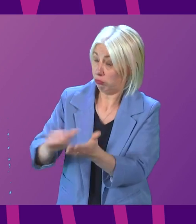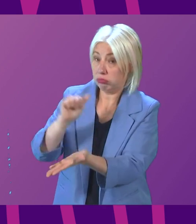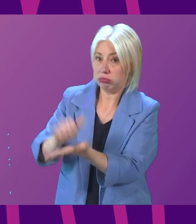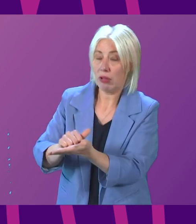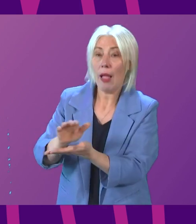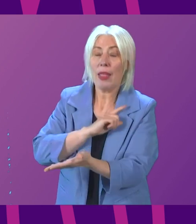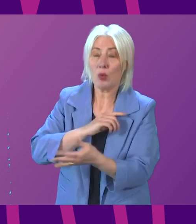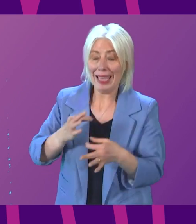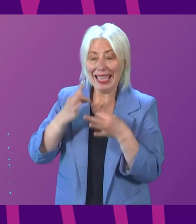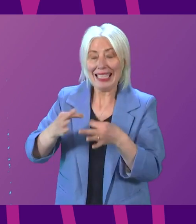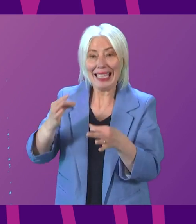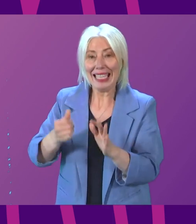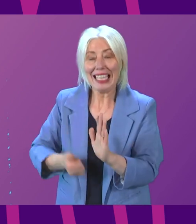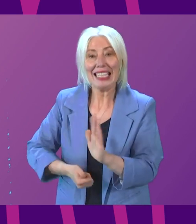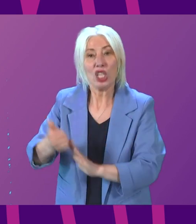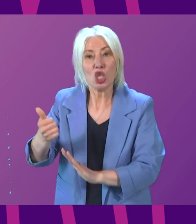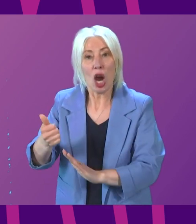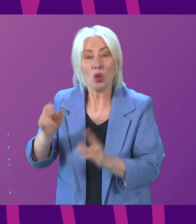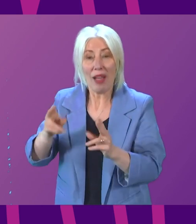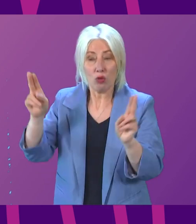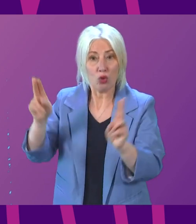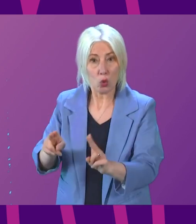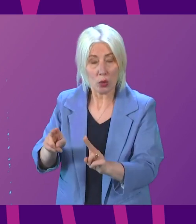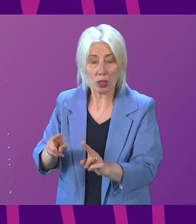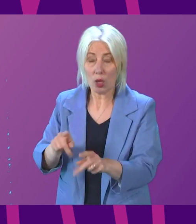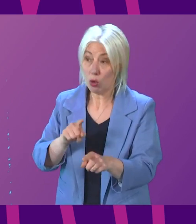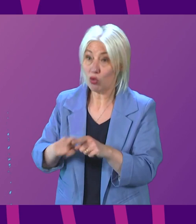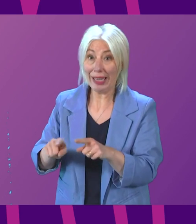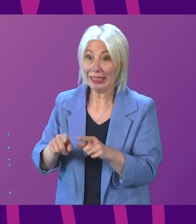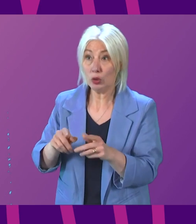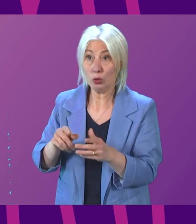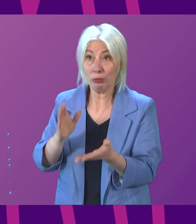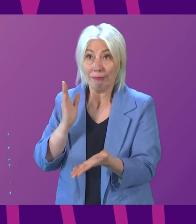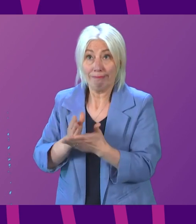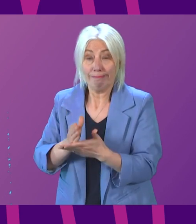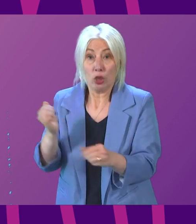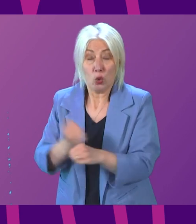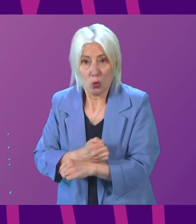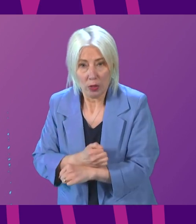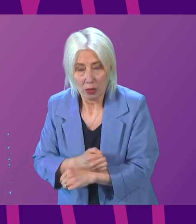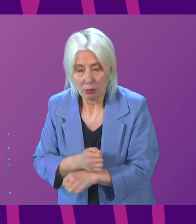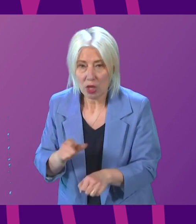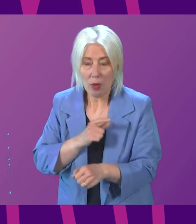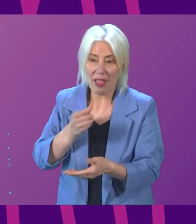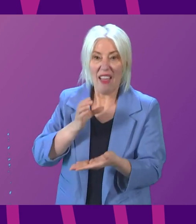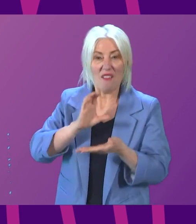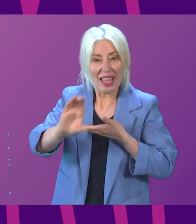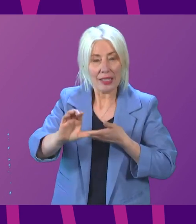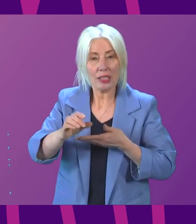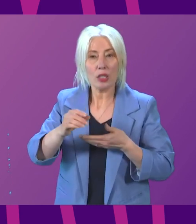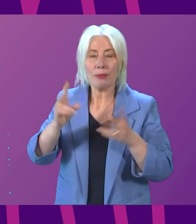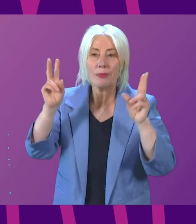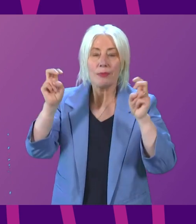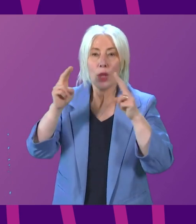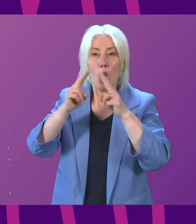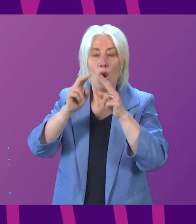delayed discharges down. And, of course, we are investing significantly in trying to reduce delayed discharges. We also investing in hospital at